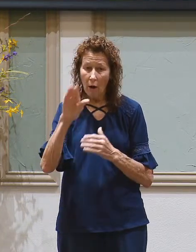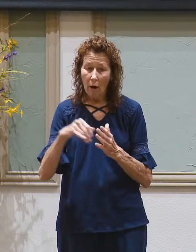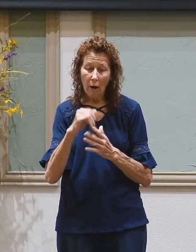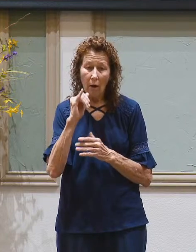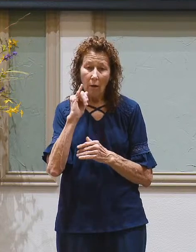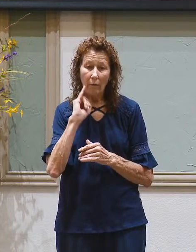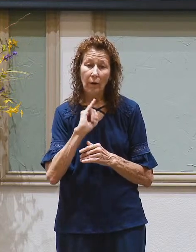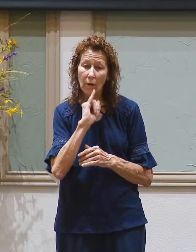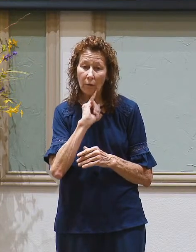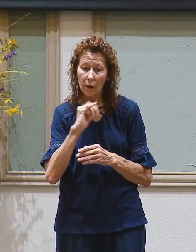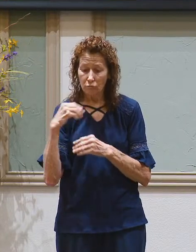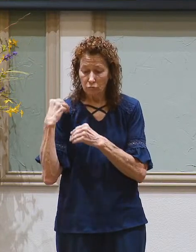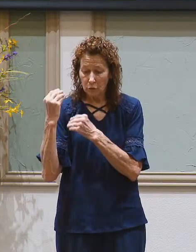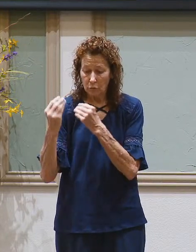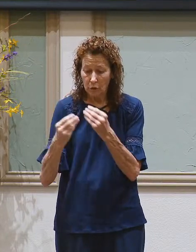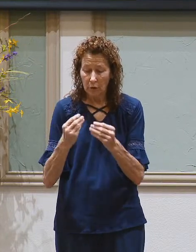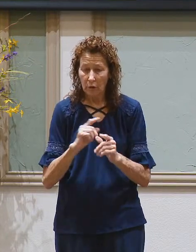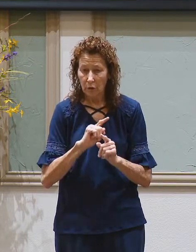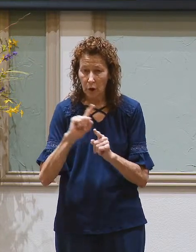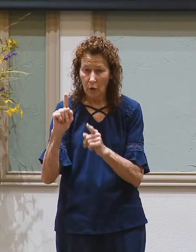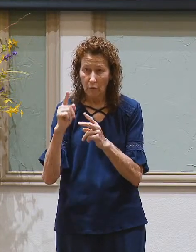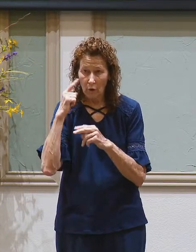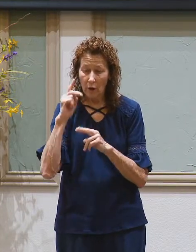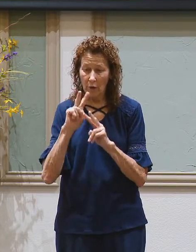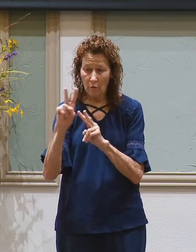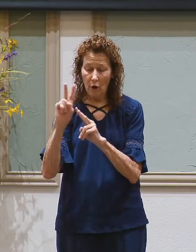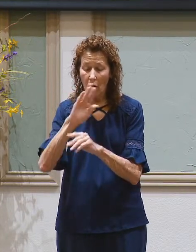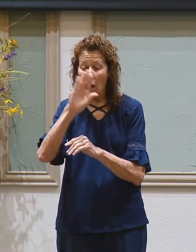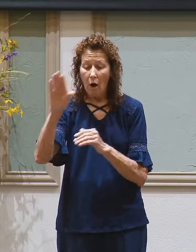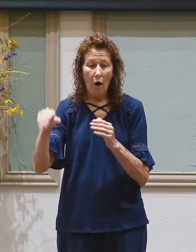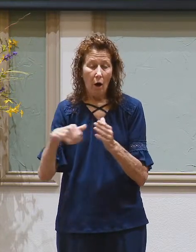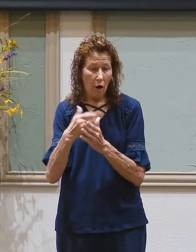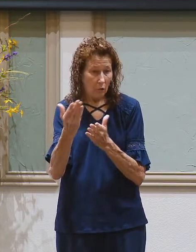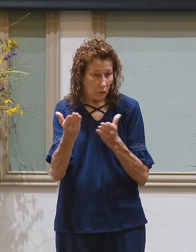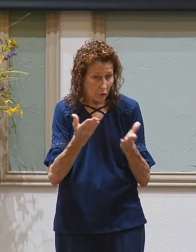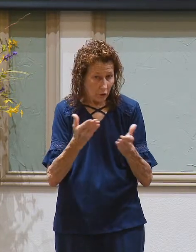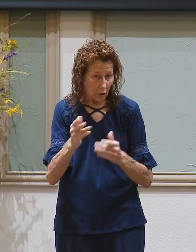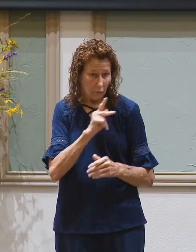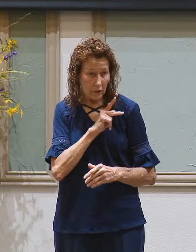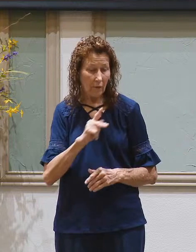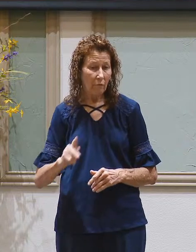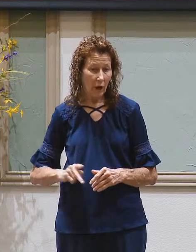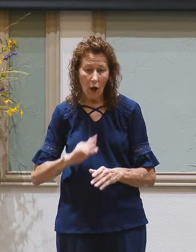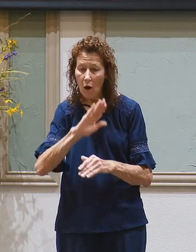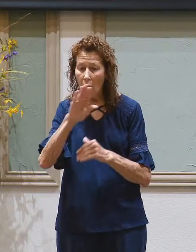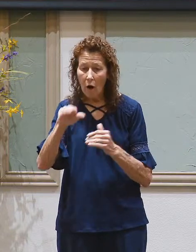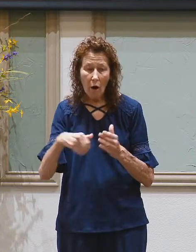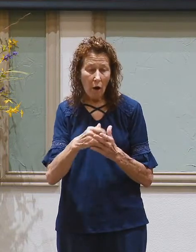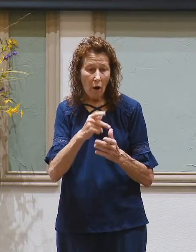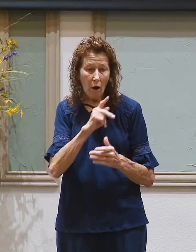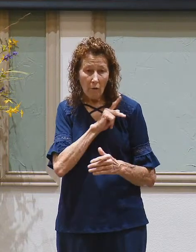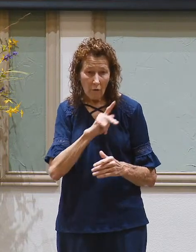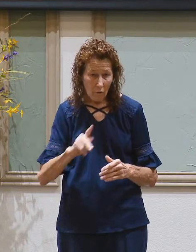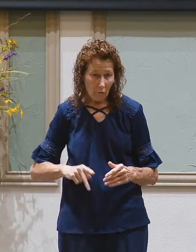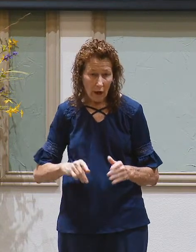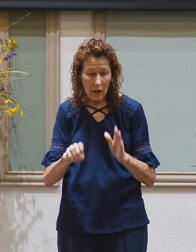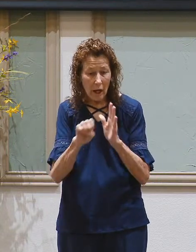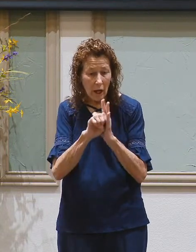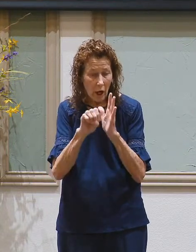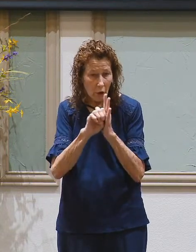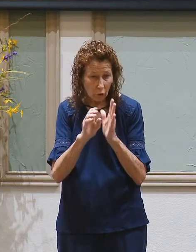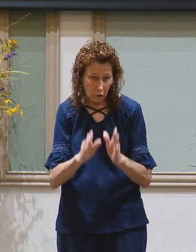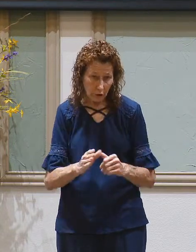Israel's descendants go back for the funeral, but also all the servants of Pharaoh, all of Pharaoh's elders,